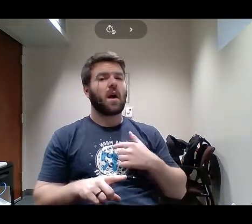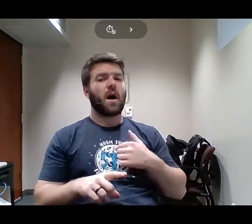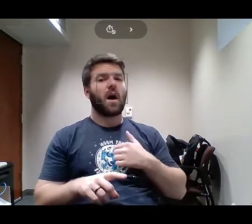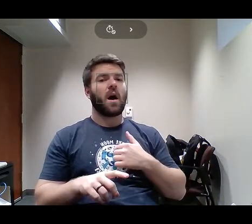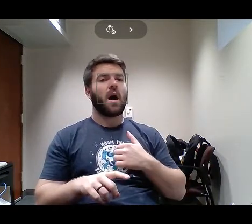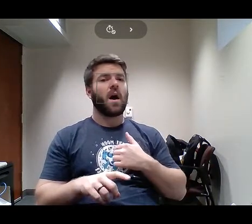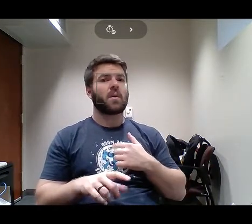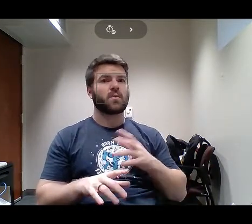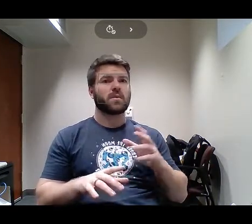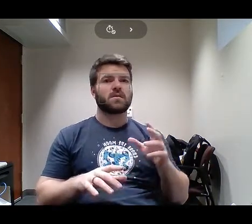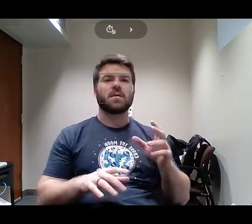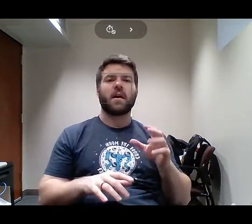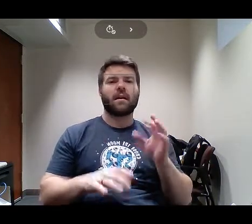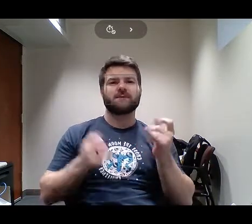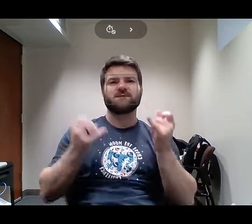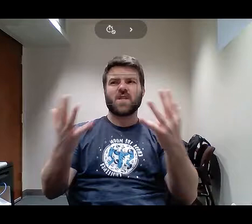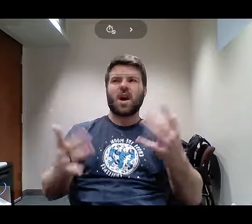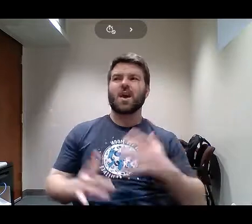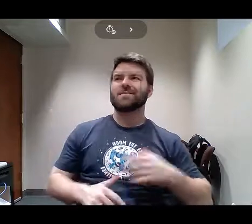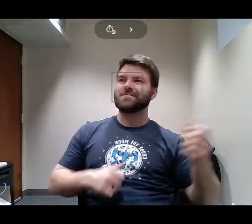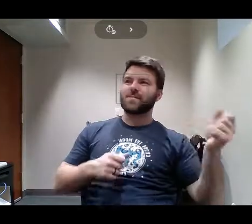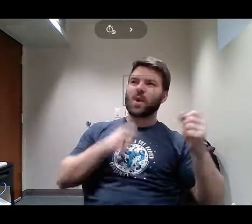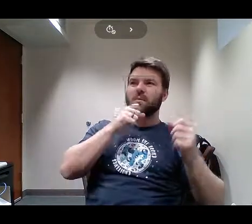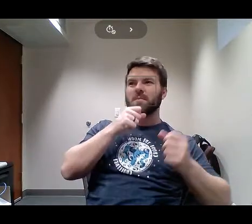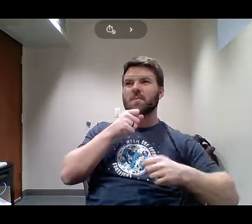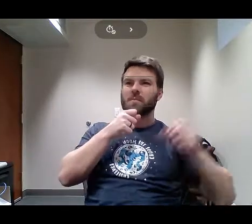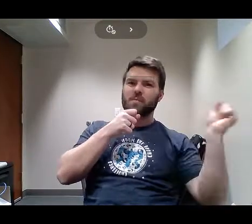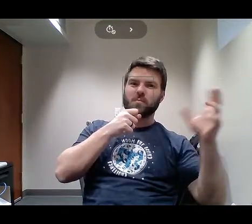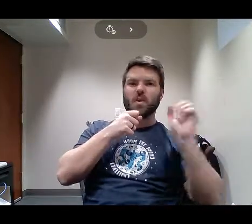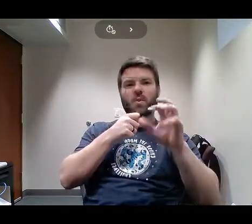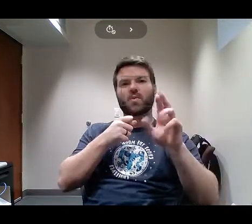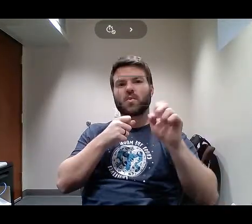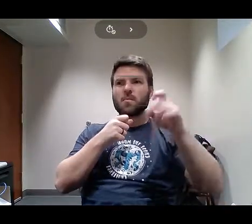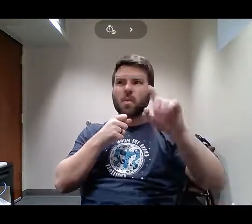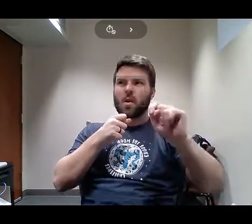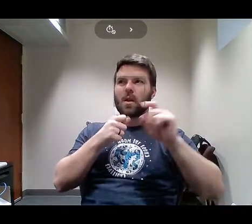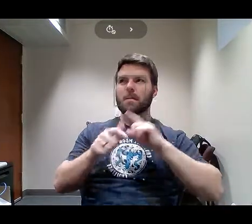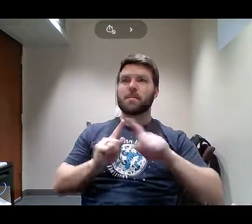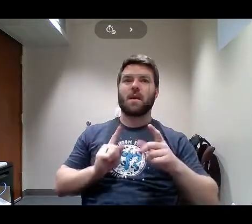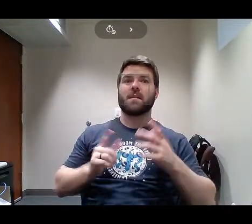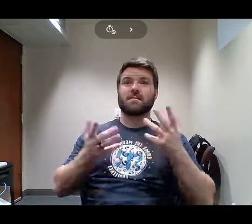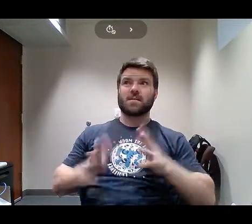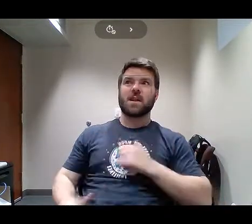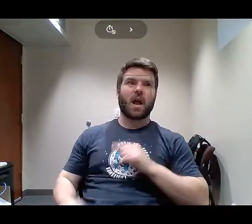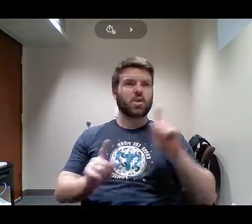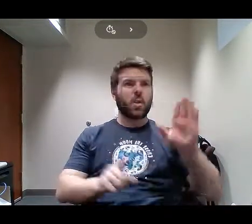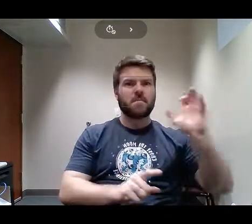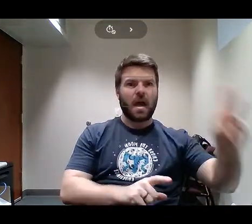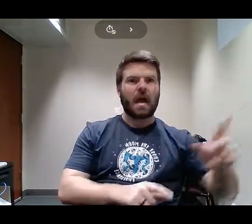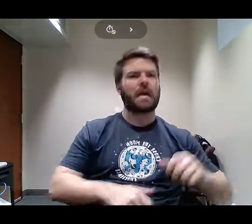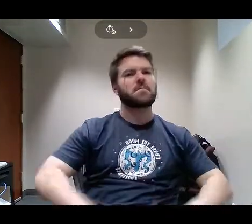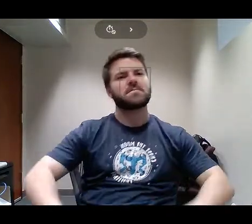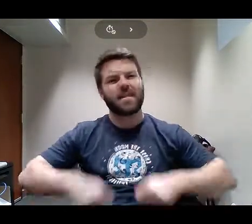to sleep at night because of all the things I was covering during the day. And meanwhile, I was trying to sit gracefully like Barbara